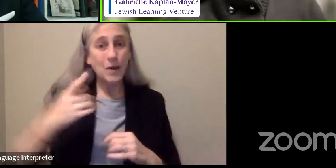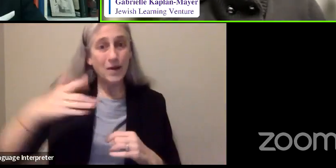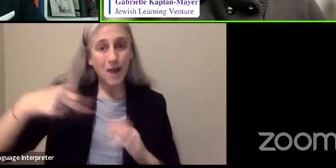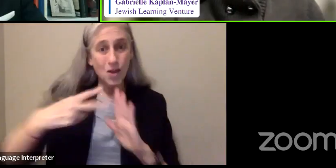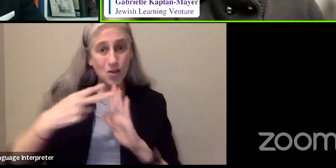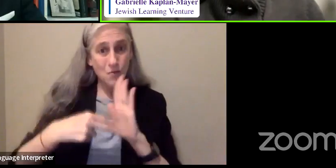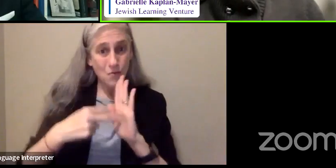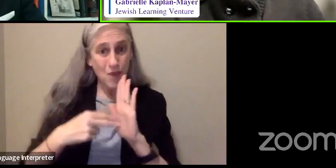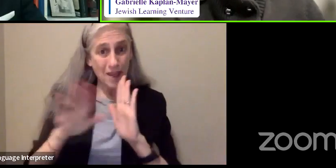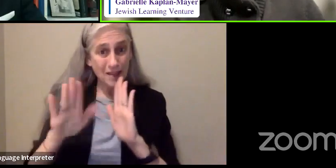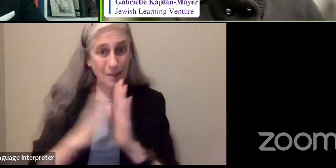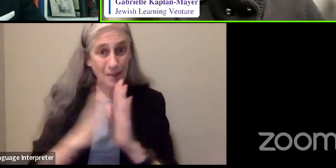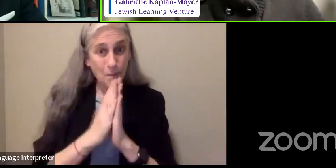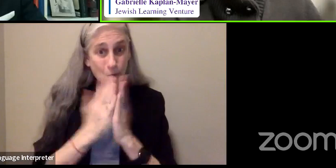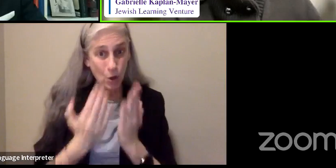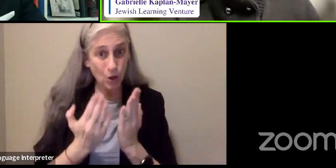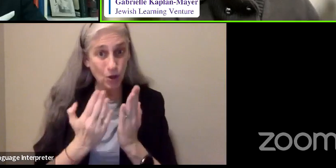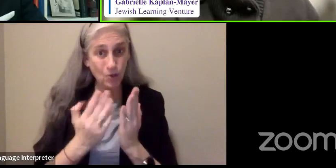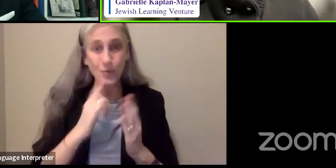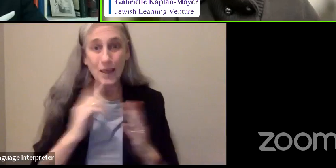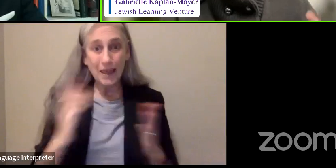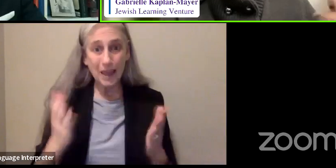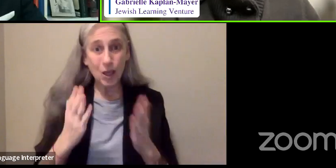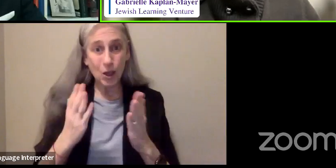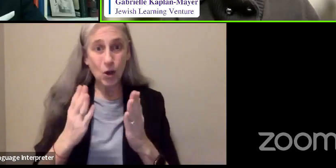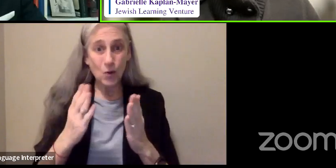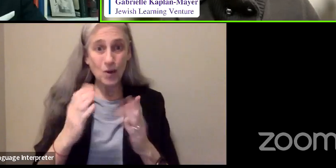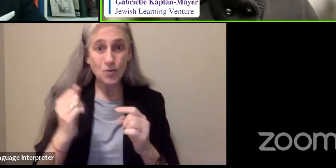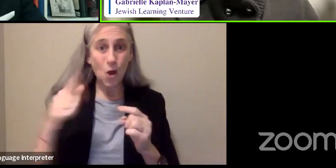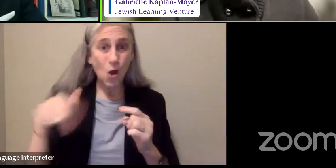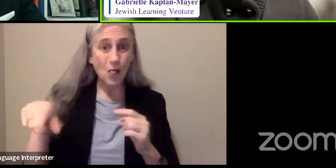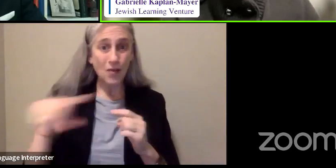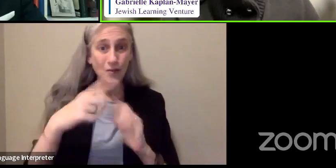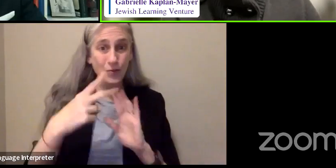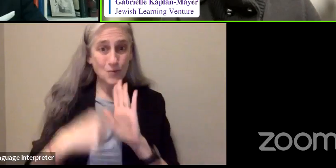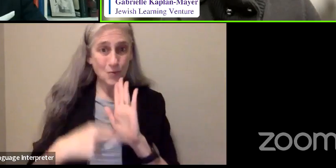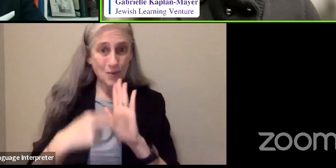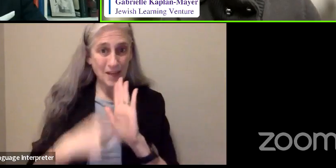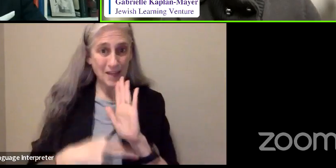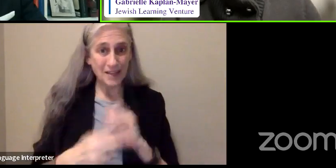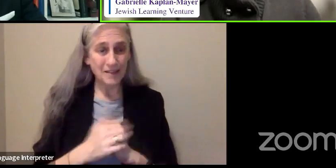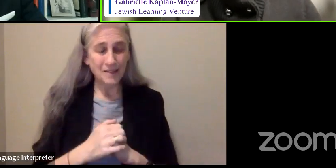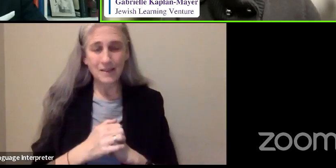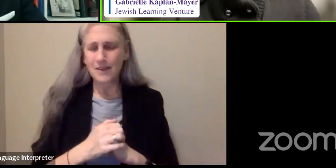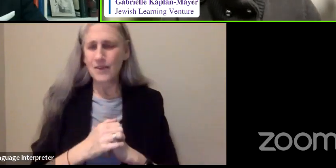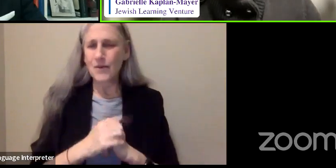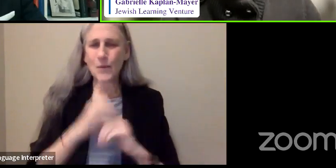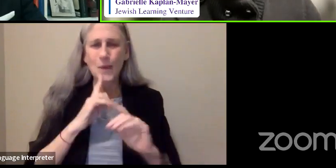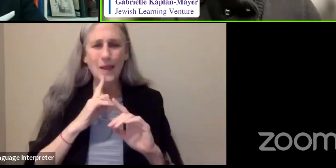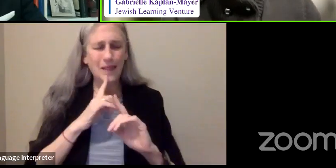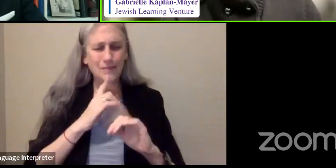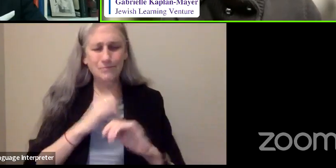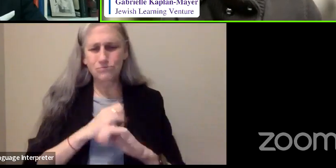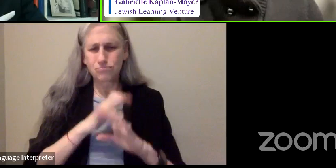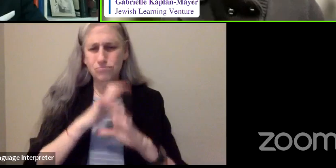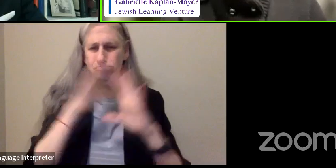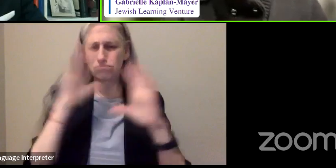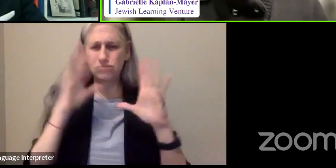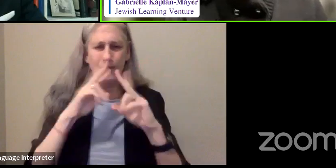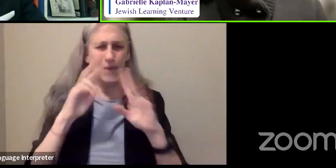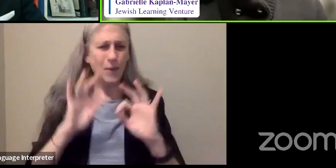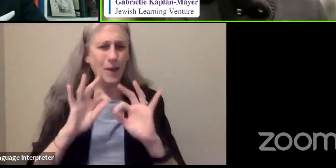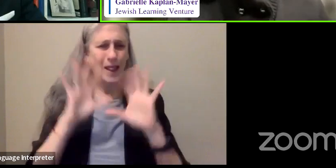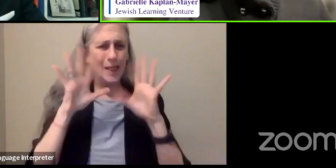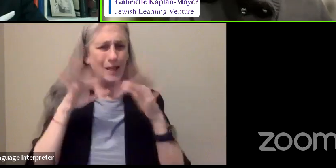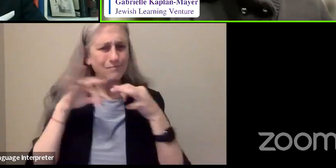read the book, I encourage you to read it. You paint such a vivid picture, Dr. Greenberg. And you